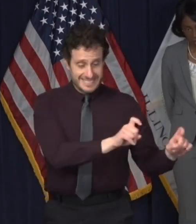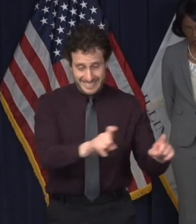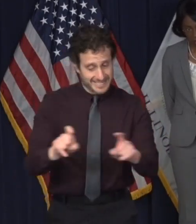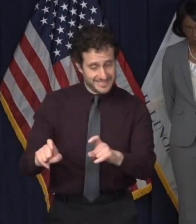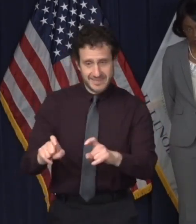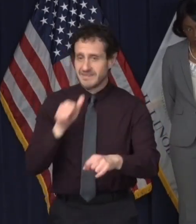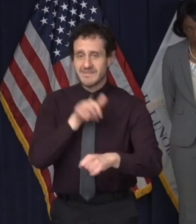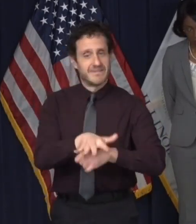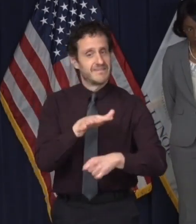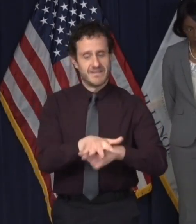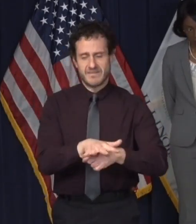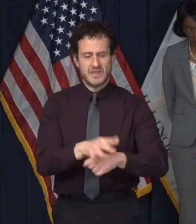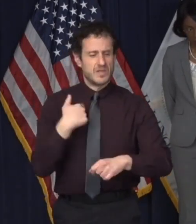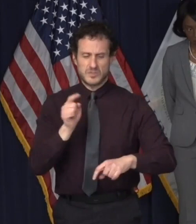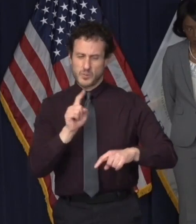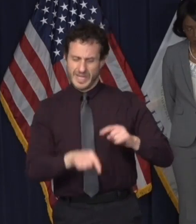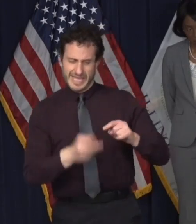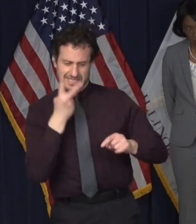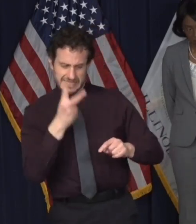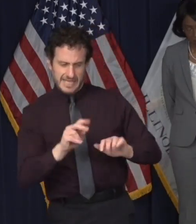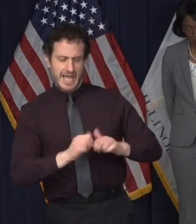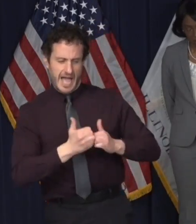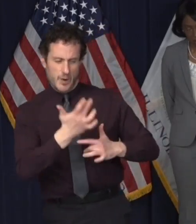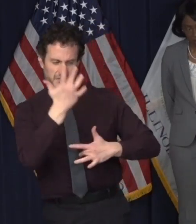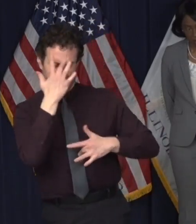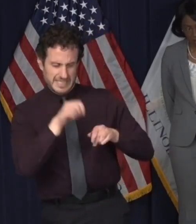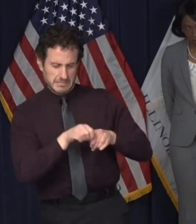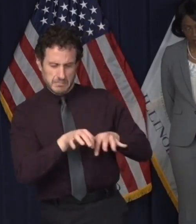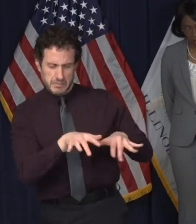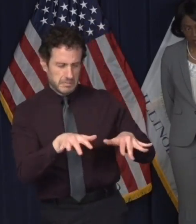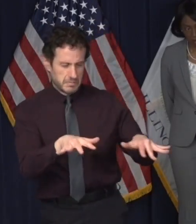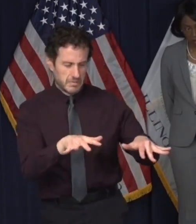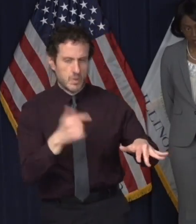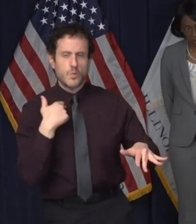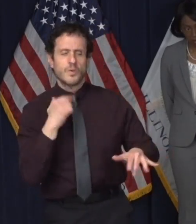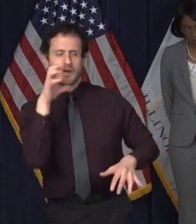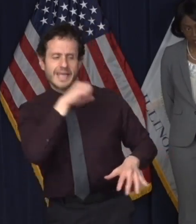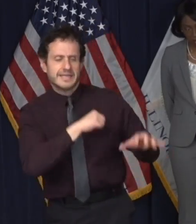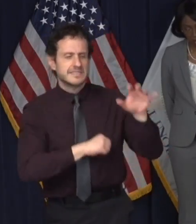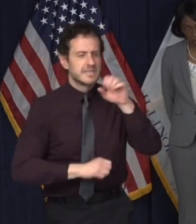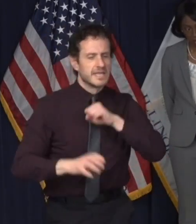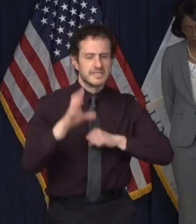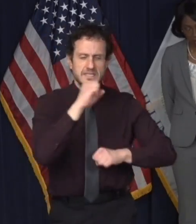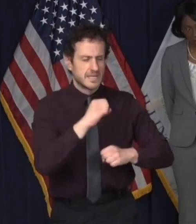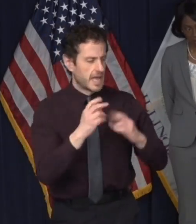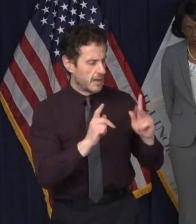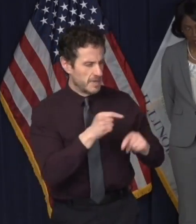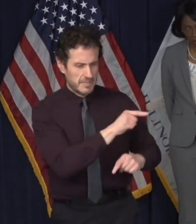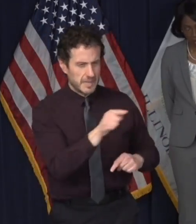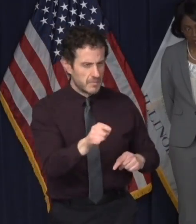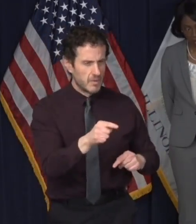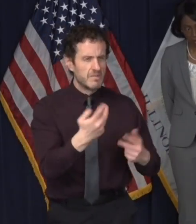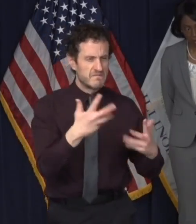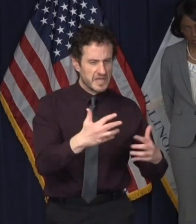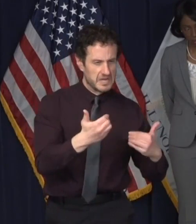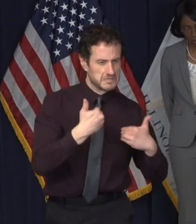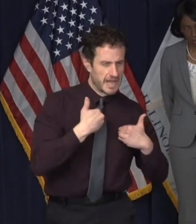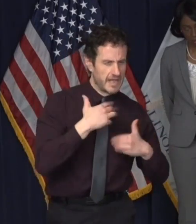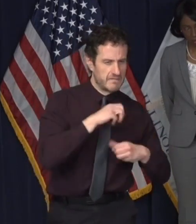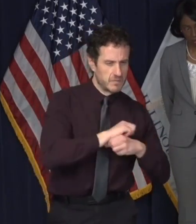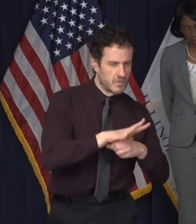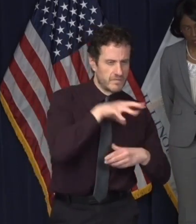So we could not even see the disease properly and still can only guess at how many individuals have been infected and remain